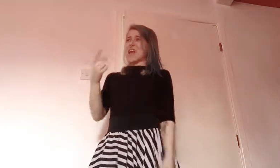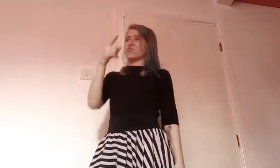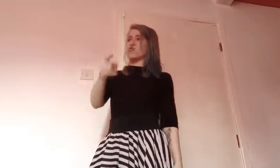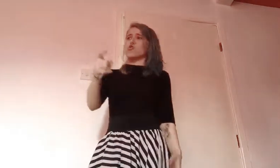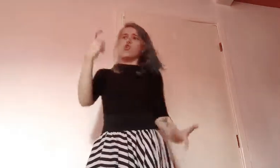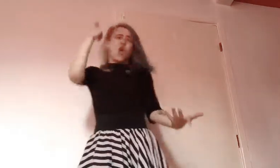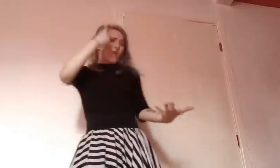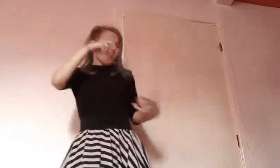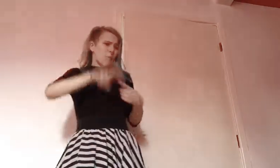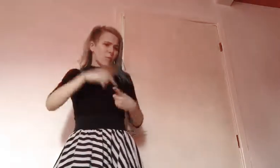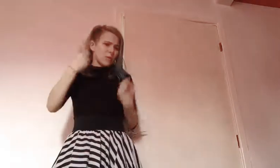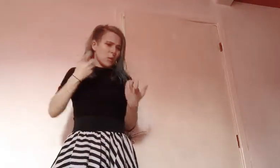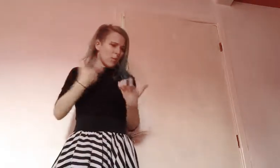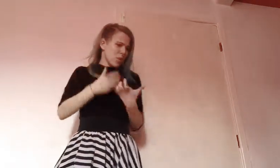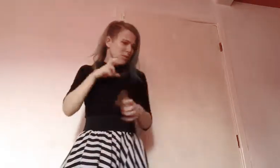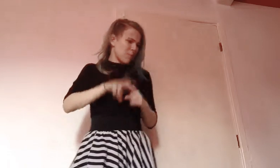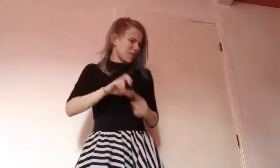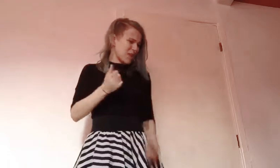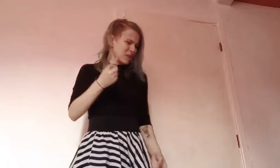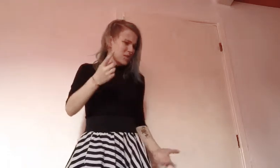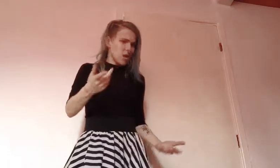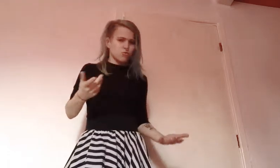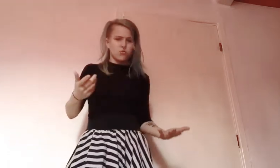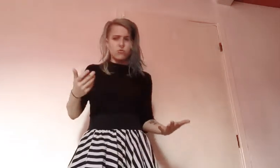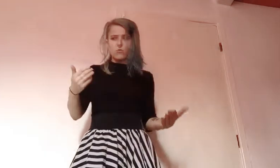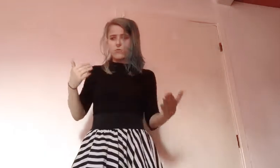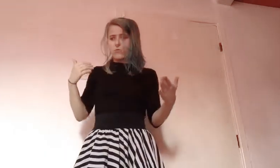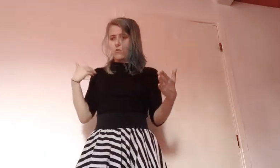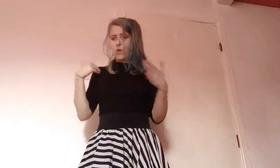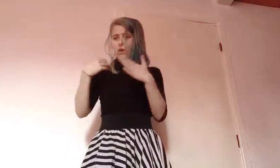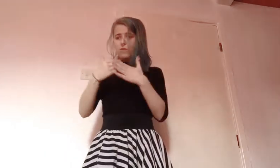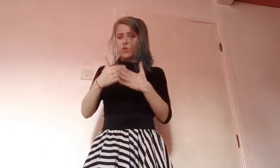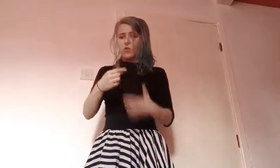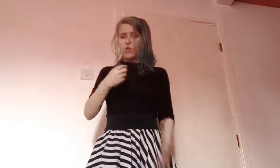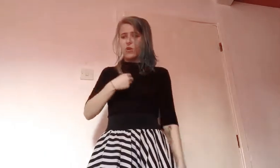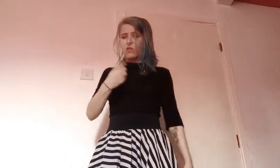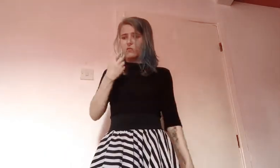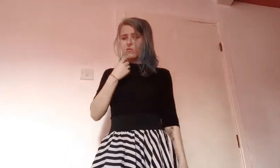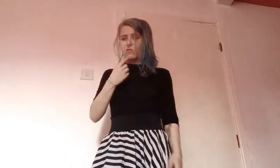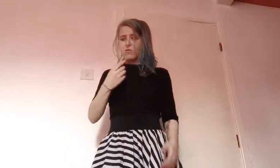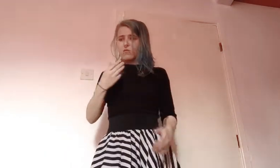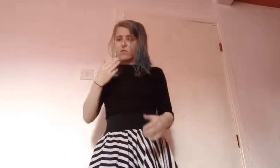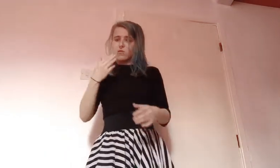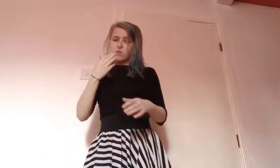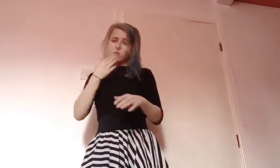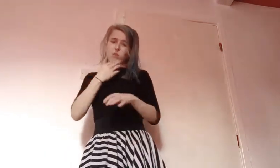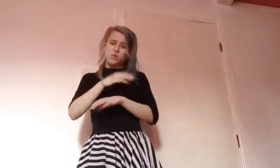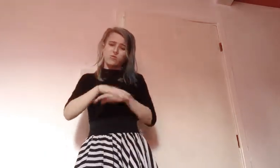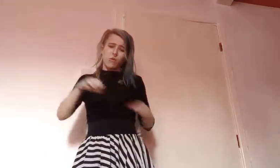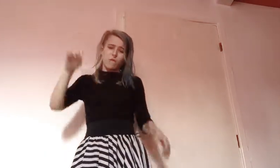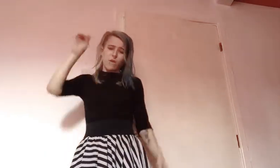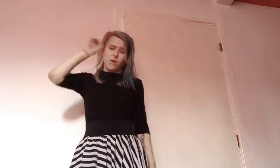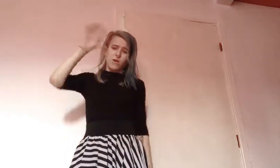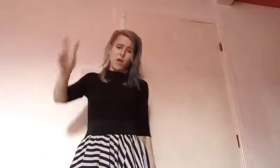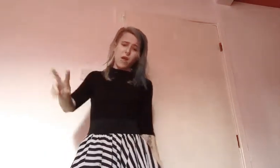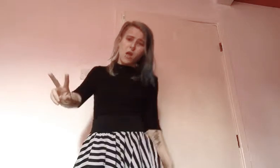next to you You think I didn't get here sitting next to you, but after all, I've said, please don't fuck it.